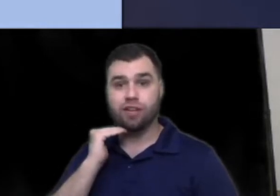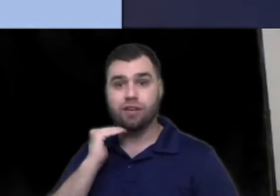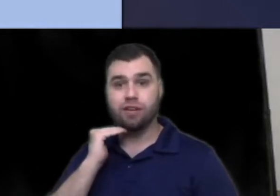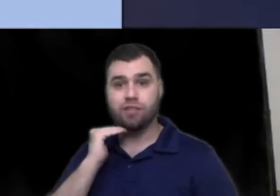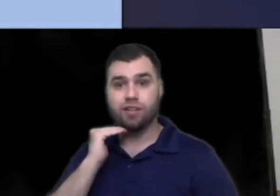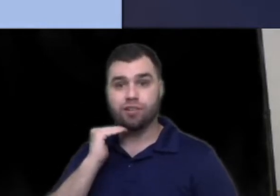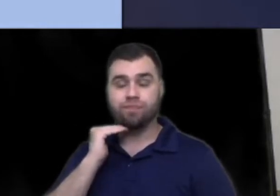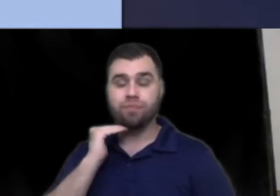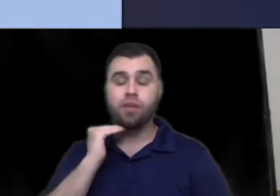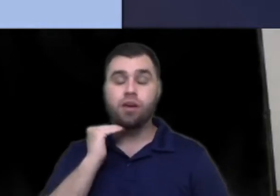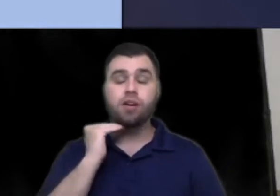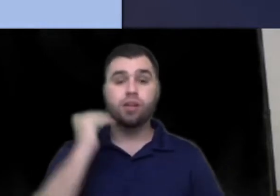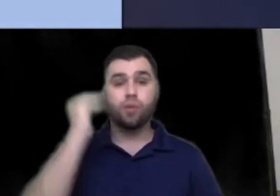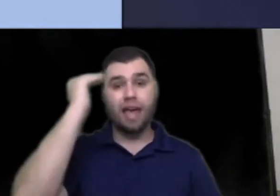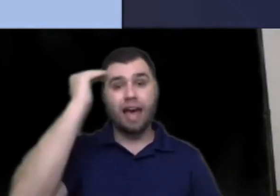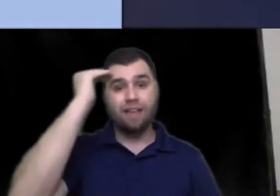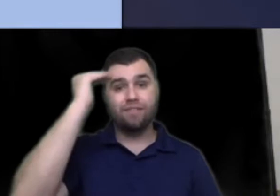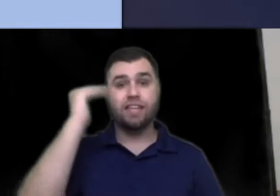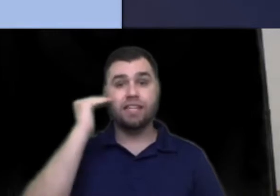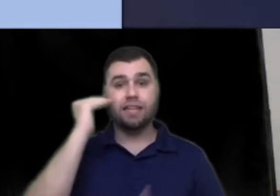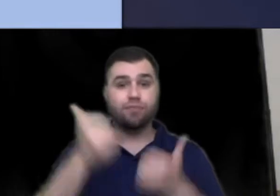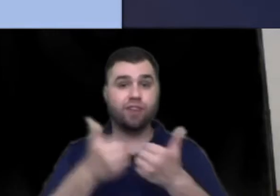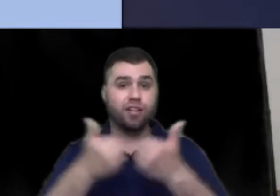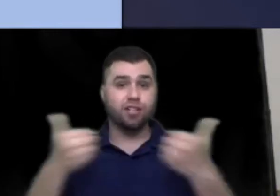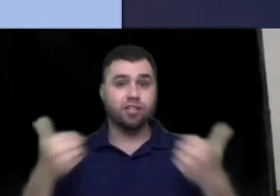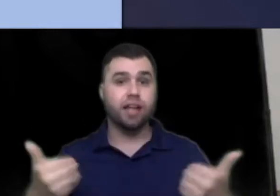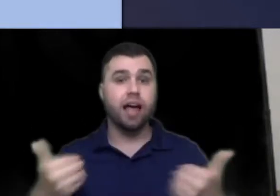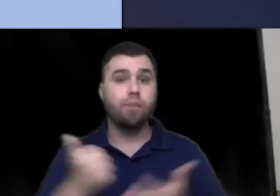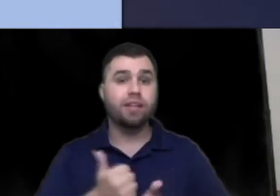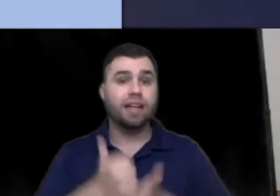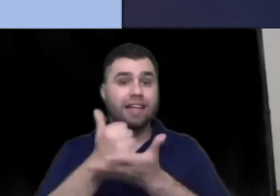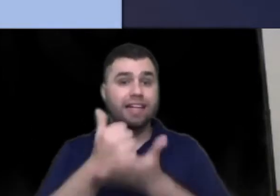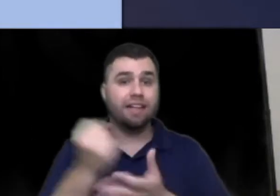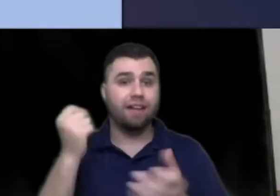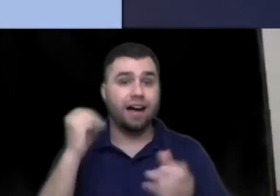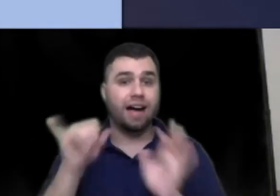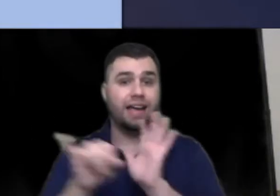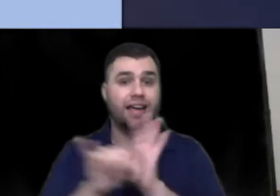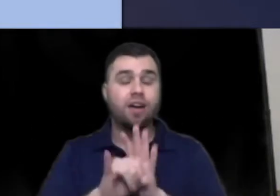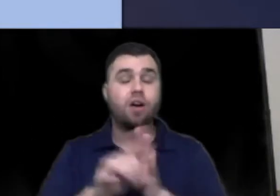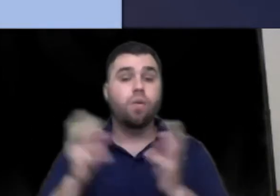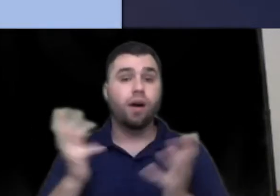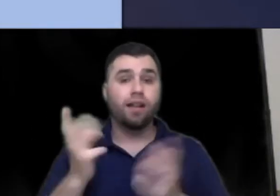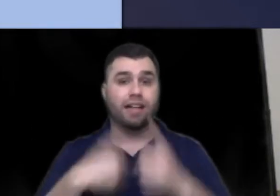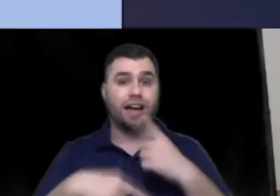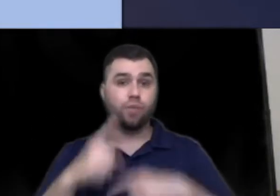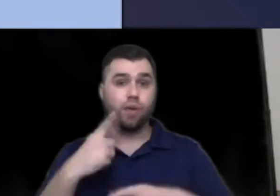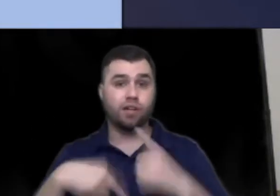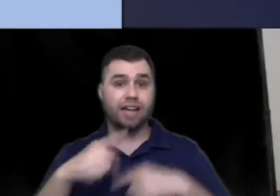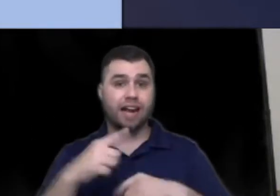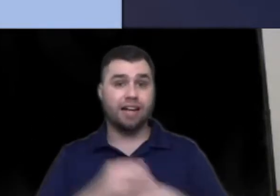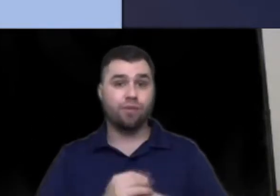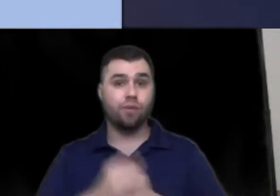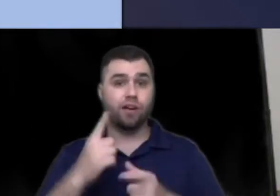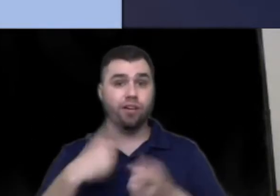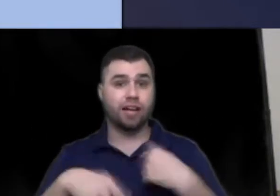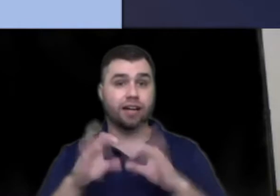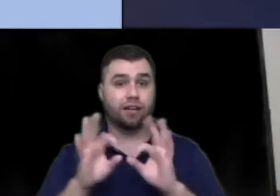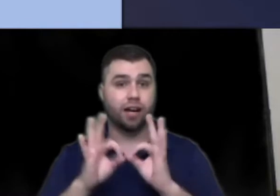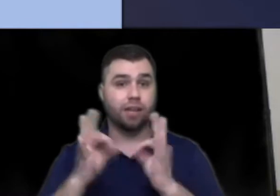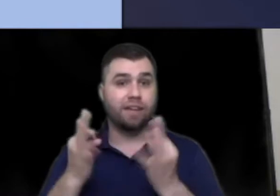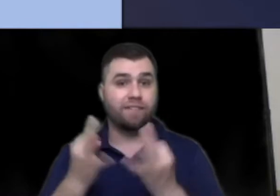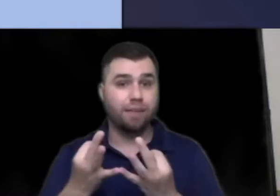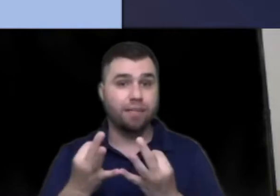chin region so we have these separations to help us identify what signs we are signing when we are